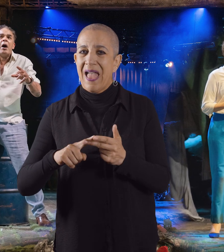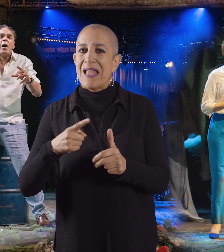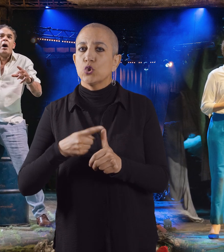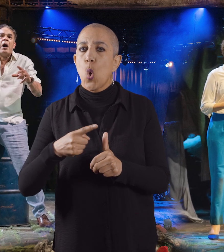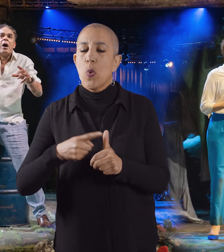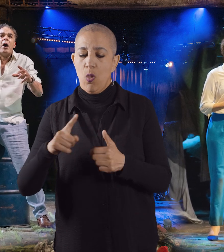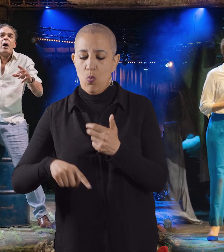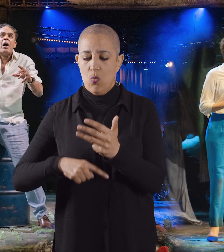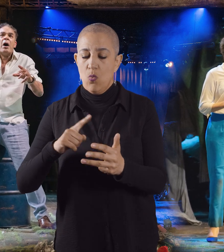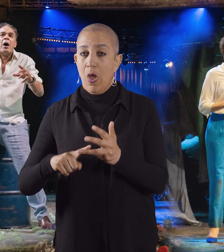has been drowned.